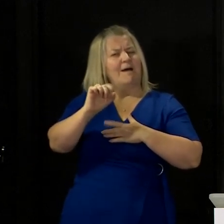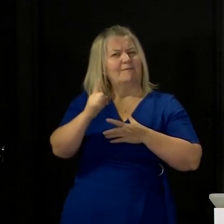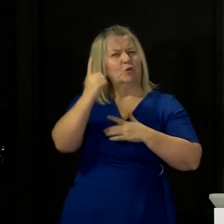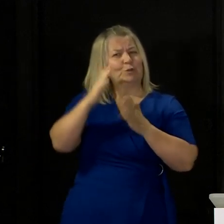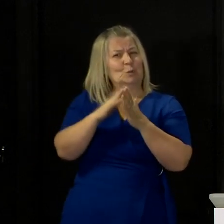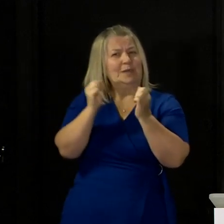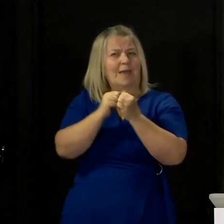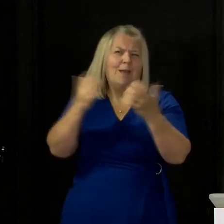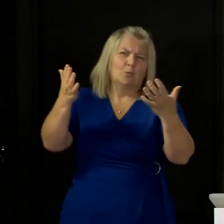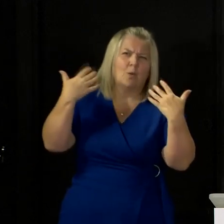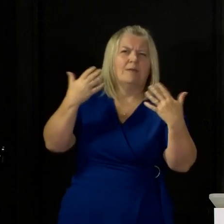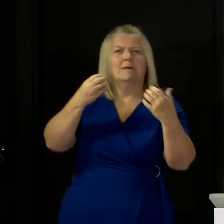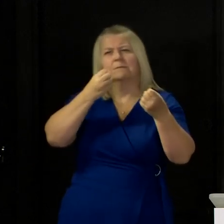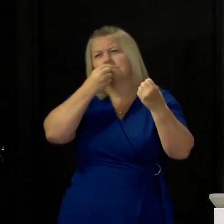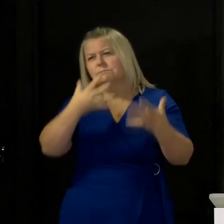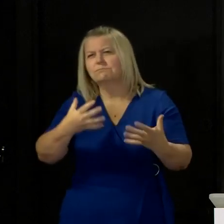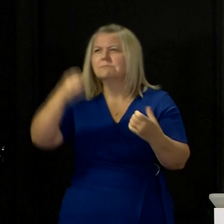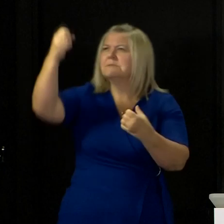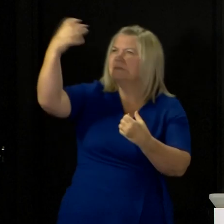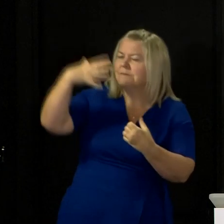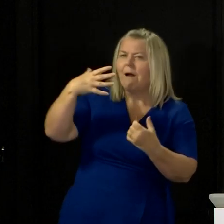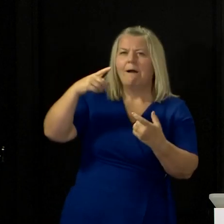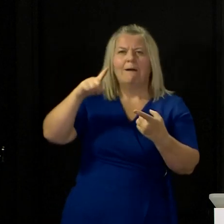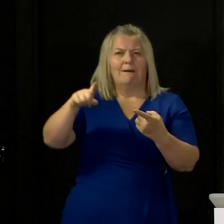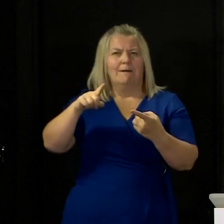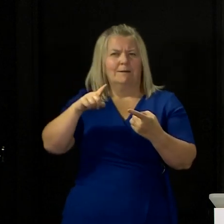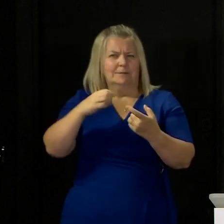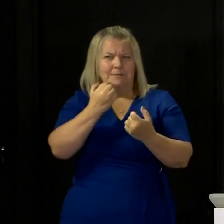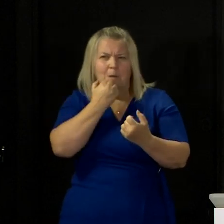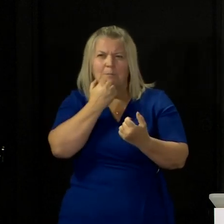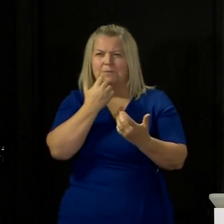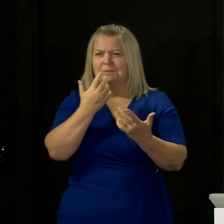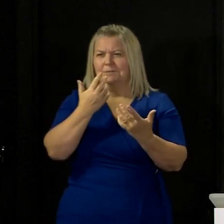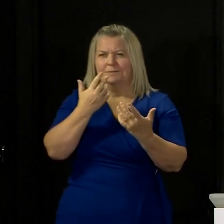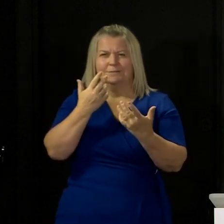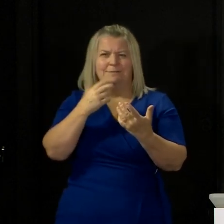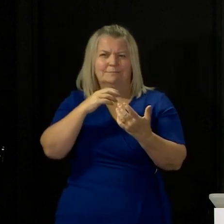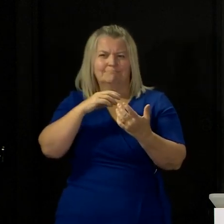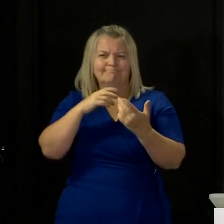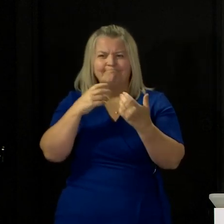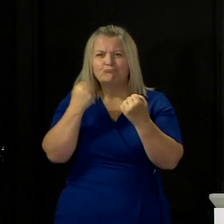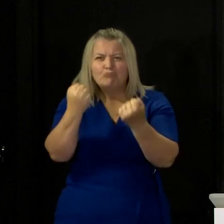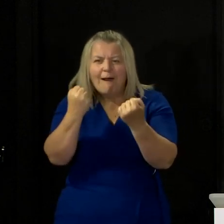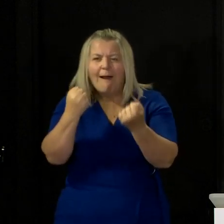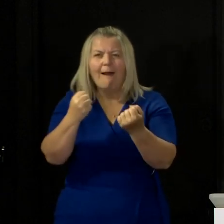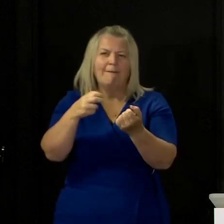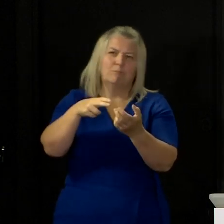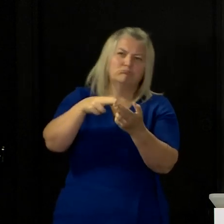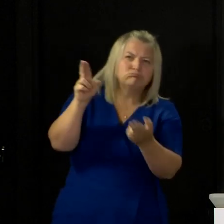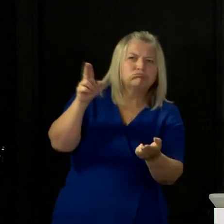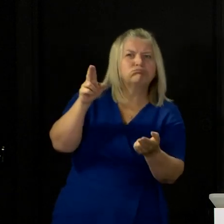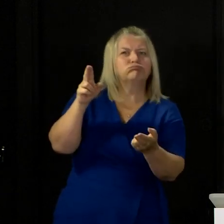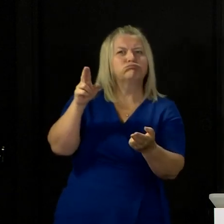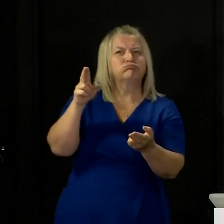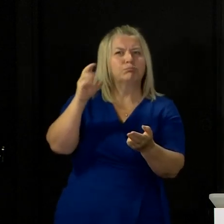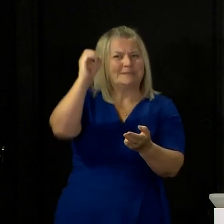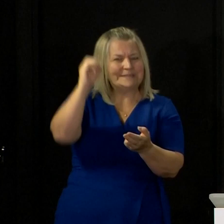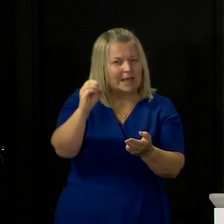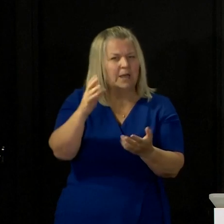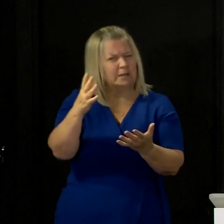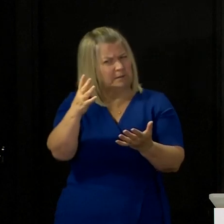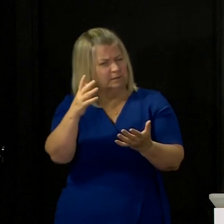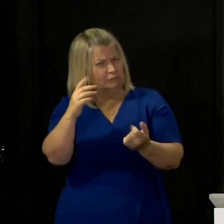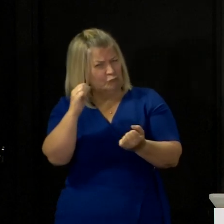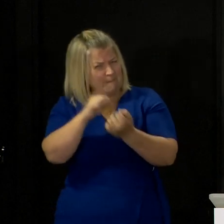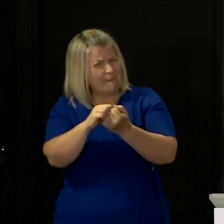about police dispersals and travel what comparable statistics do you have for the second week of the lockdown easing and